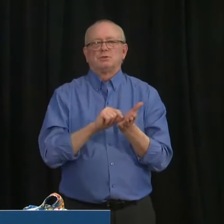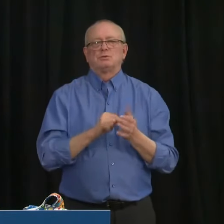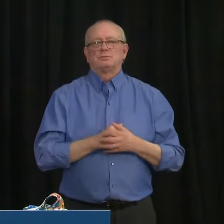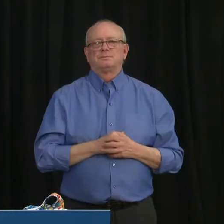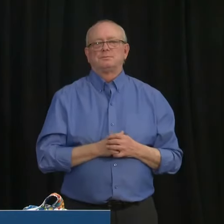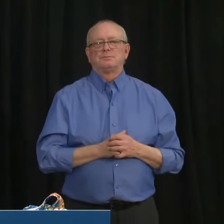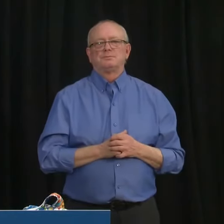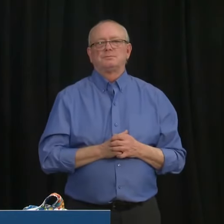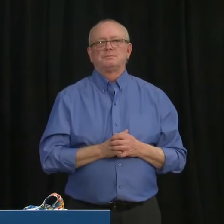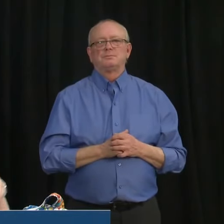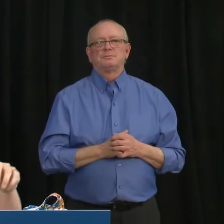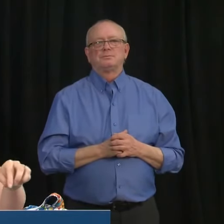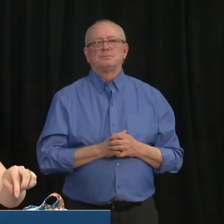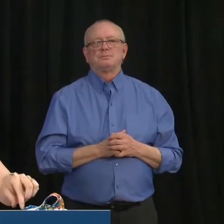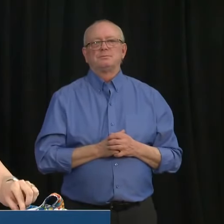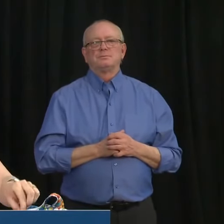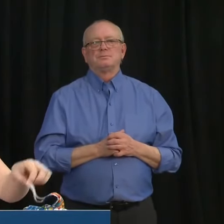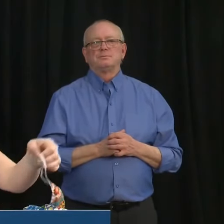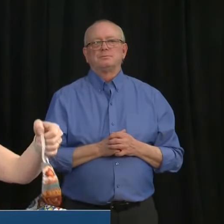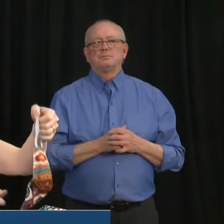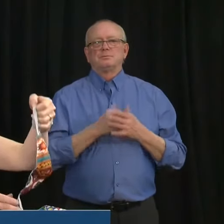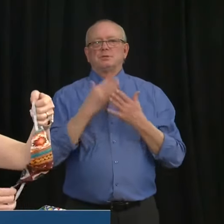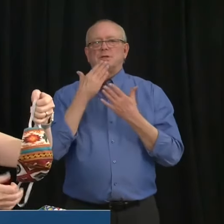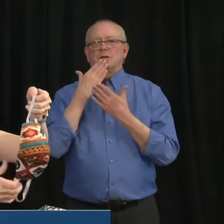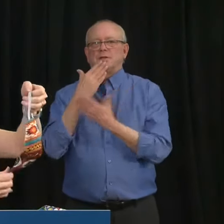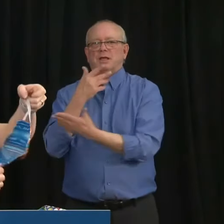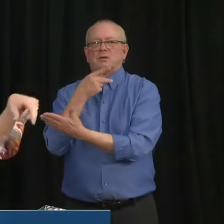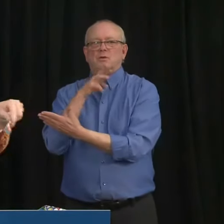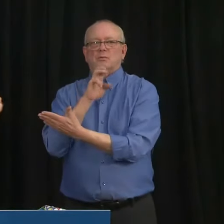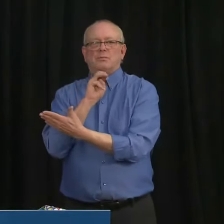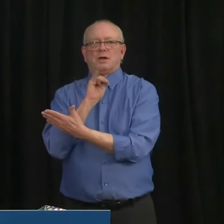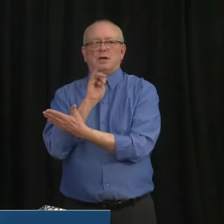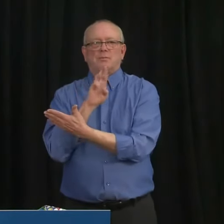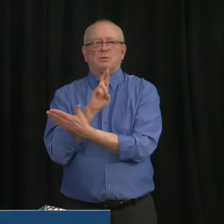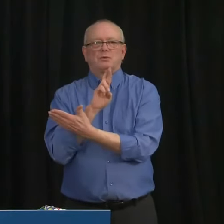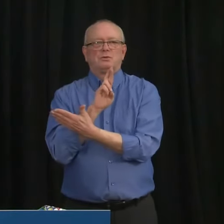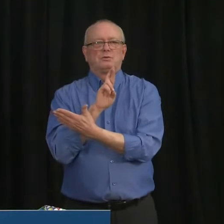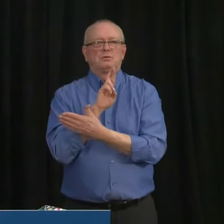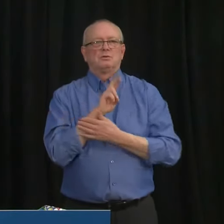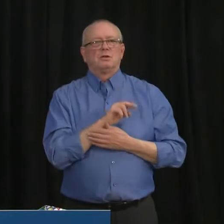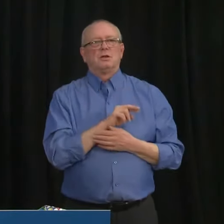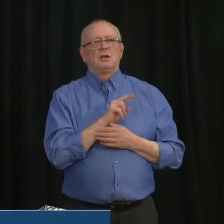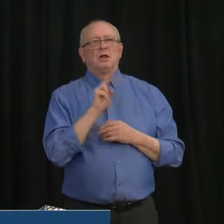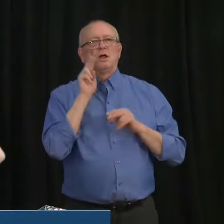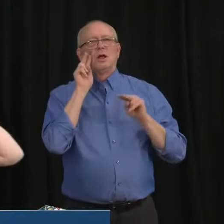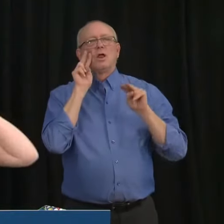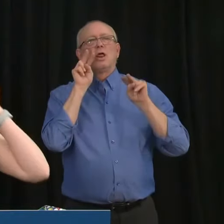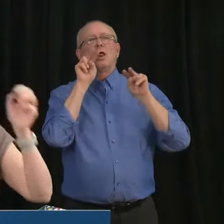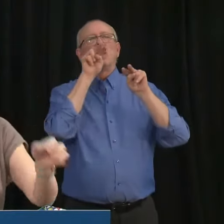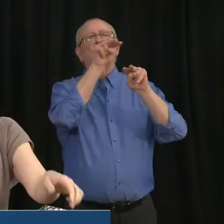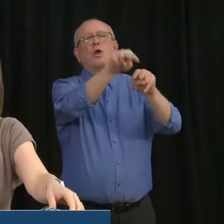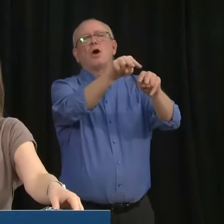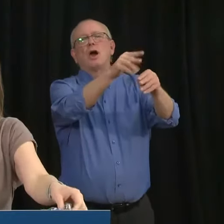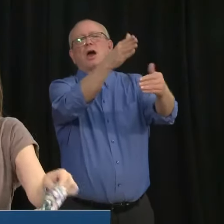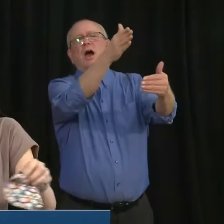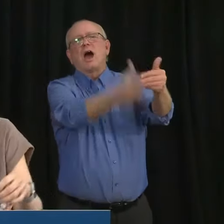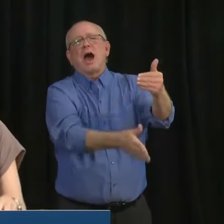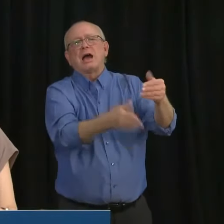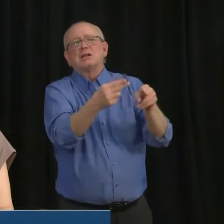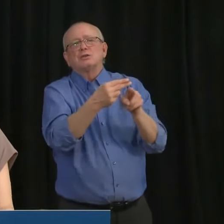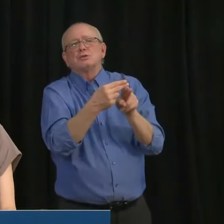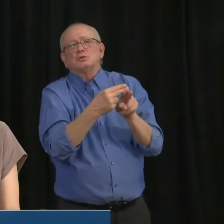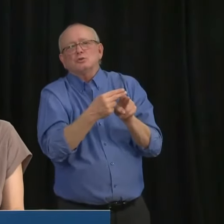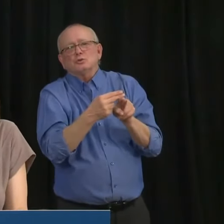Uh, thank you, Premier. You mentioned that the end of this terrible time is in sight and mentioned both rapid testing and